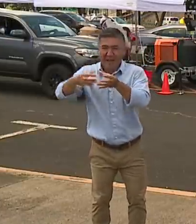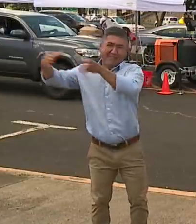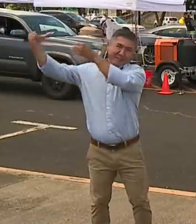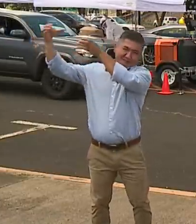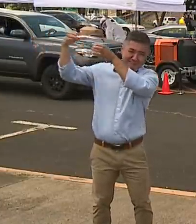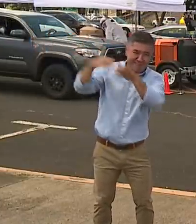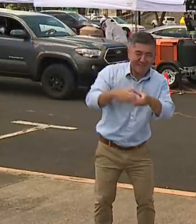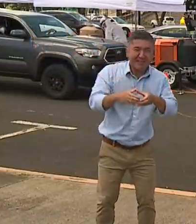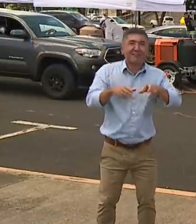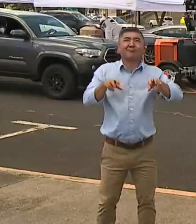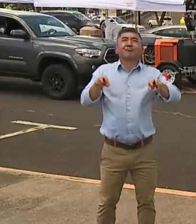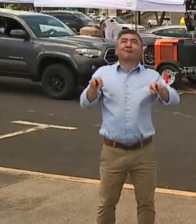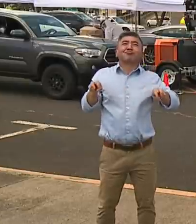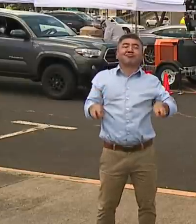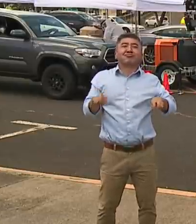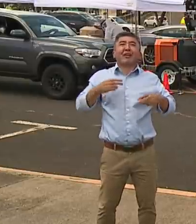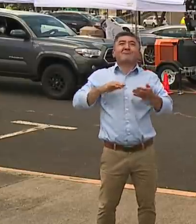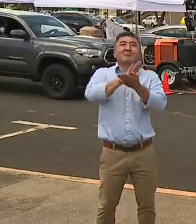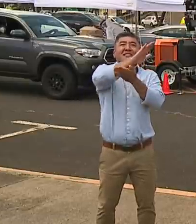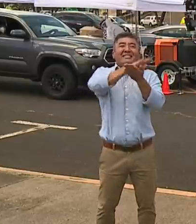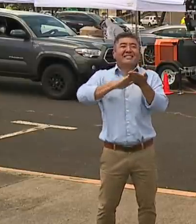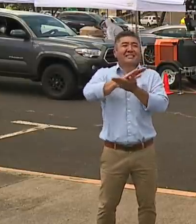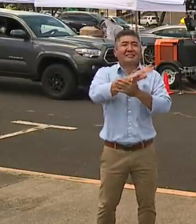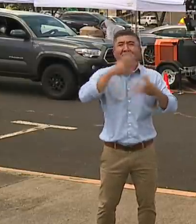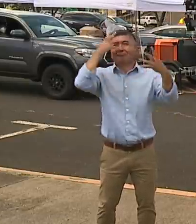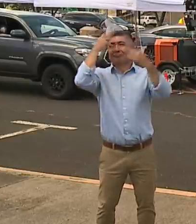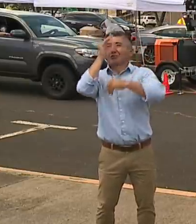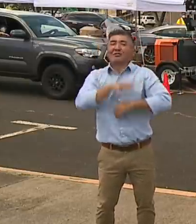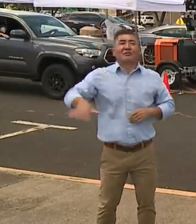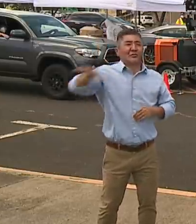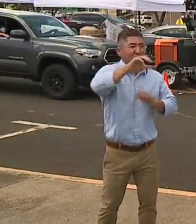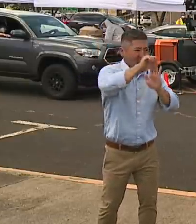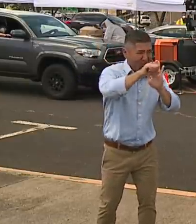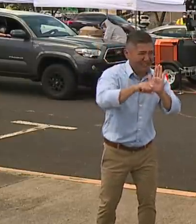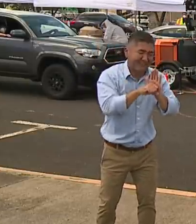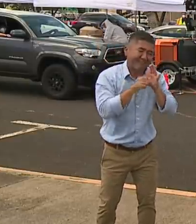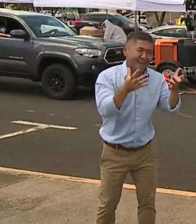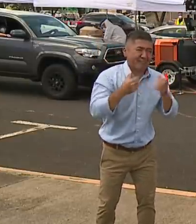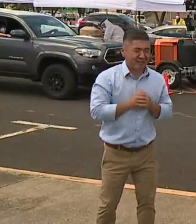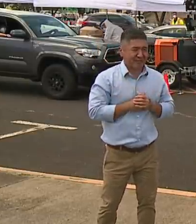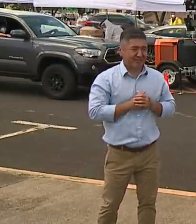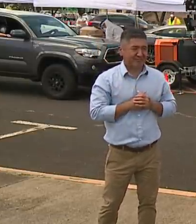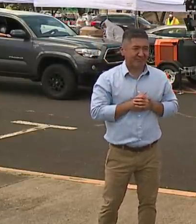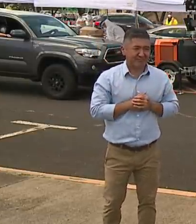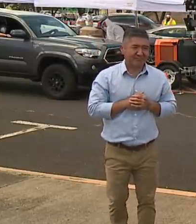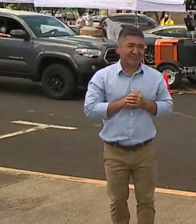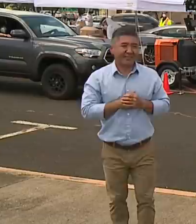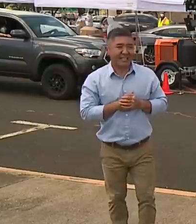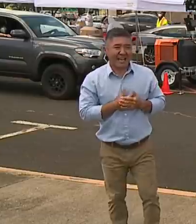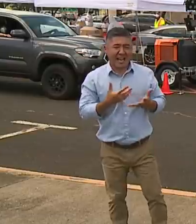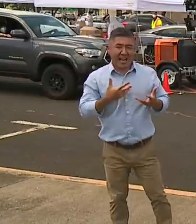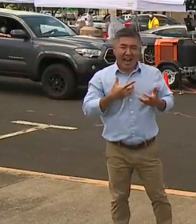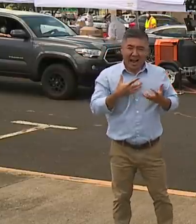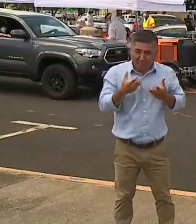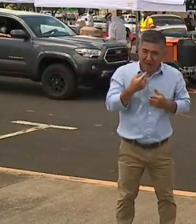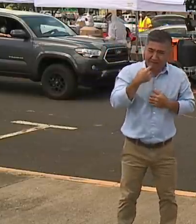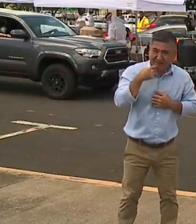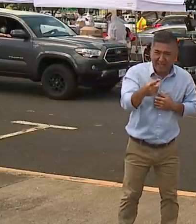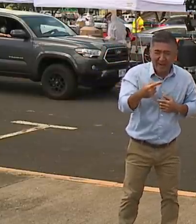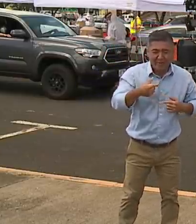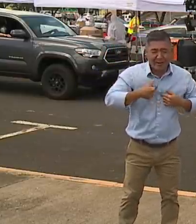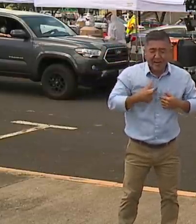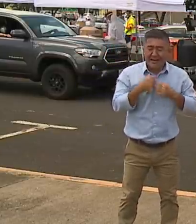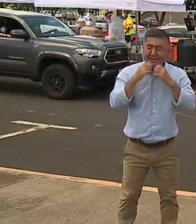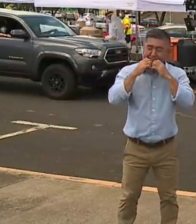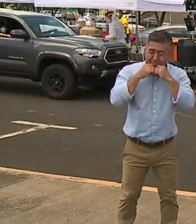enjoying this beautiful, this lovely state. And I just want you to know how much I love Hawaii. I've been to